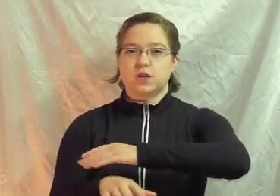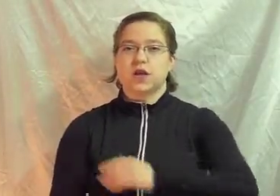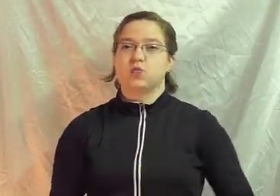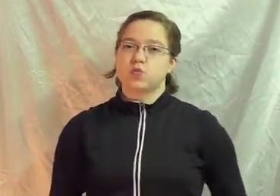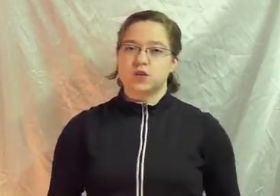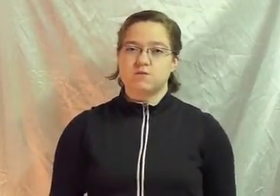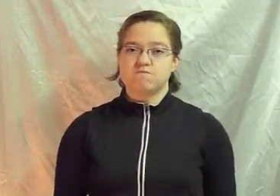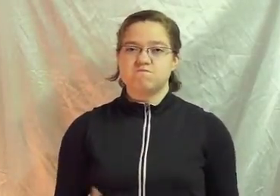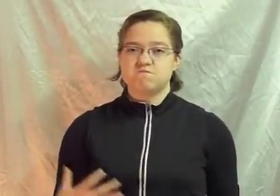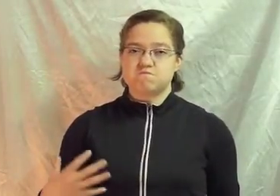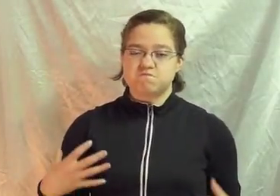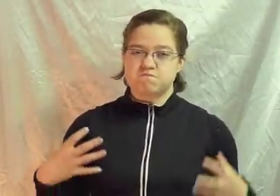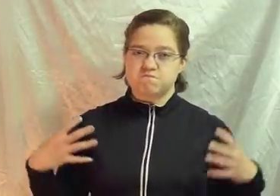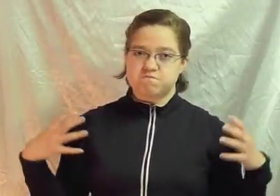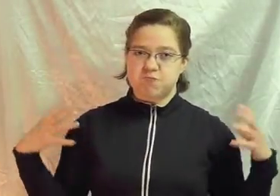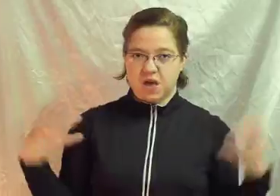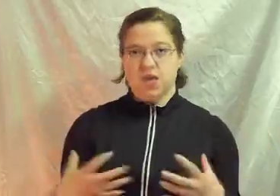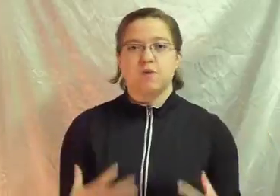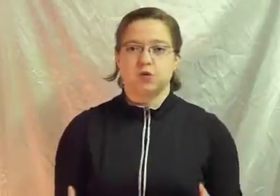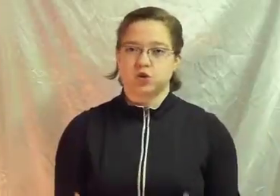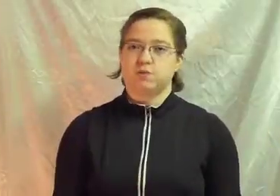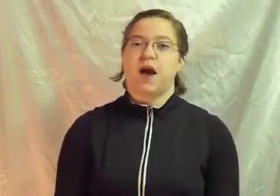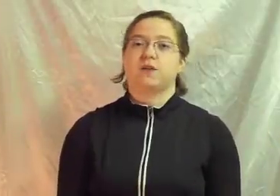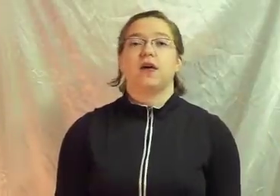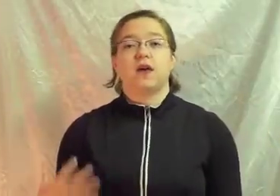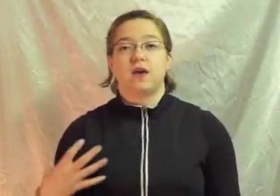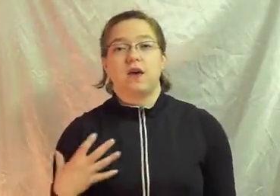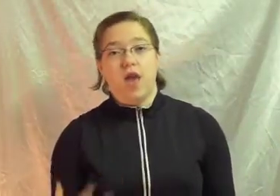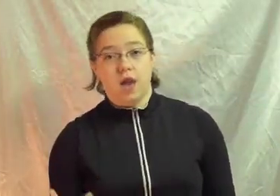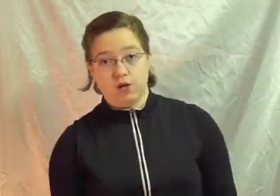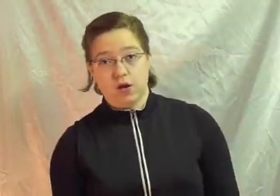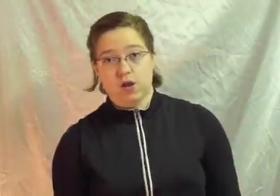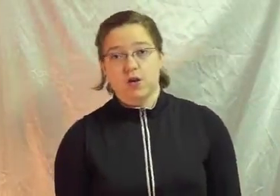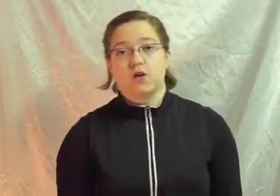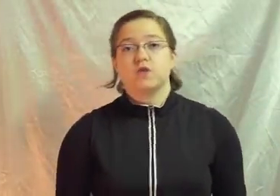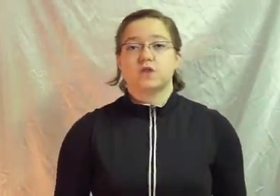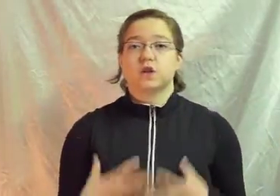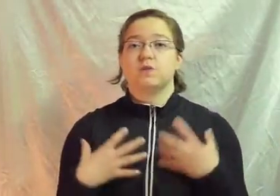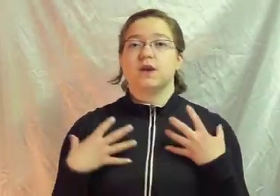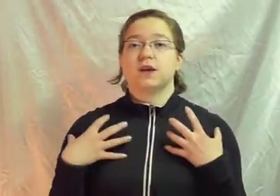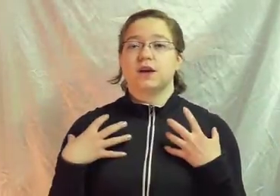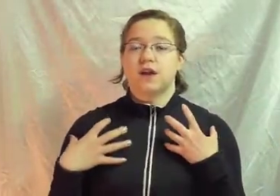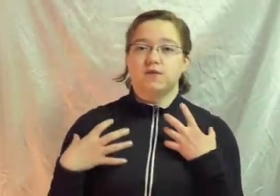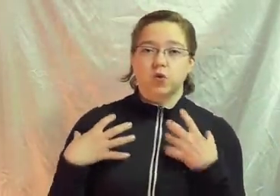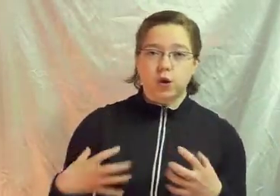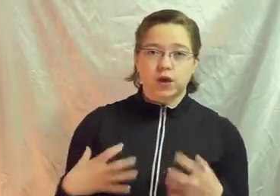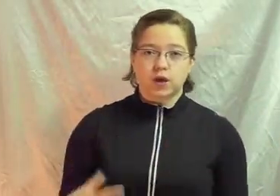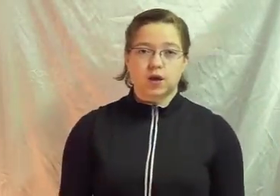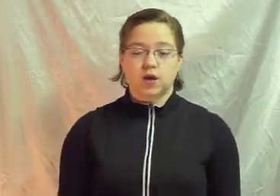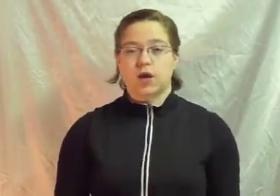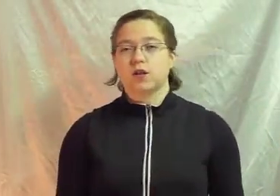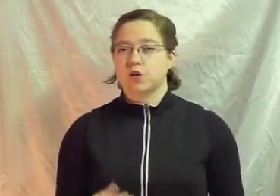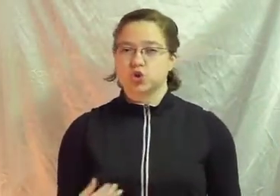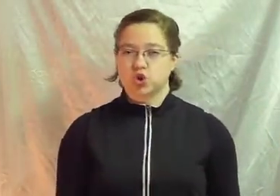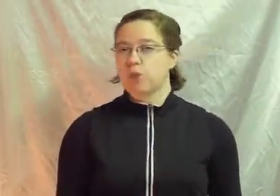like really Emotion packed Like angry So they're going to be kind of quick And a little sharper